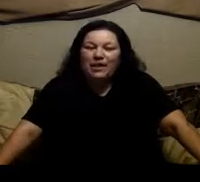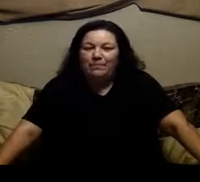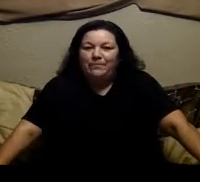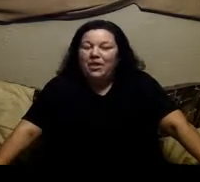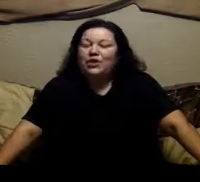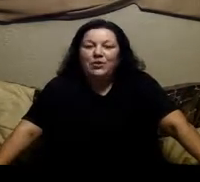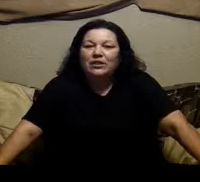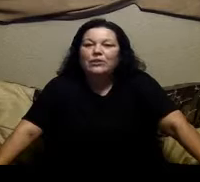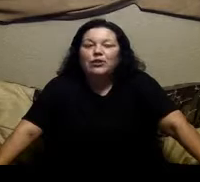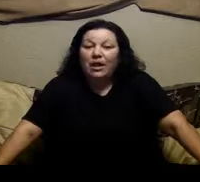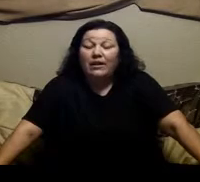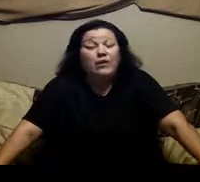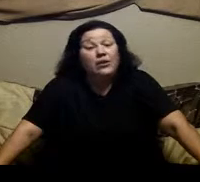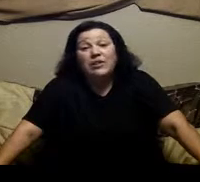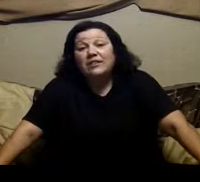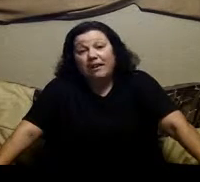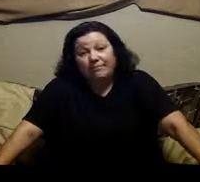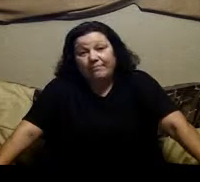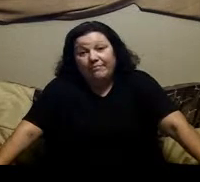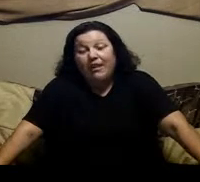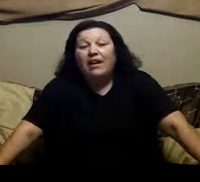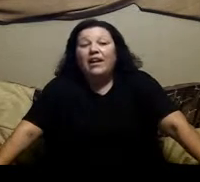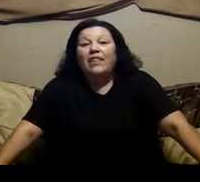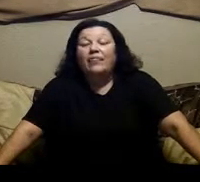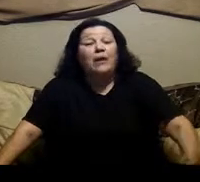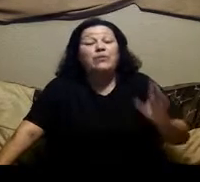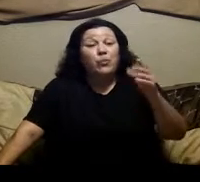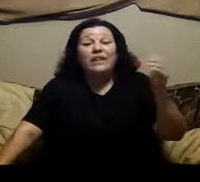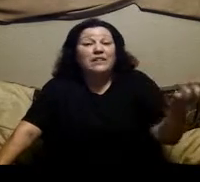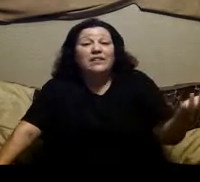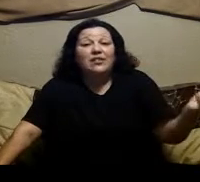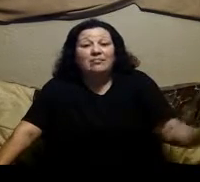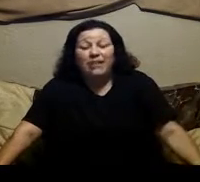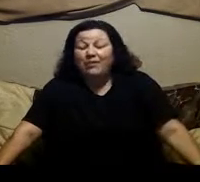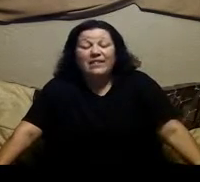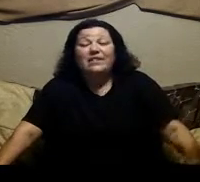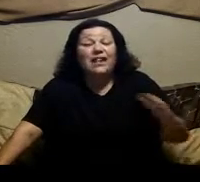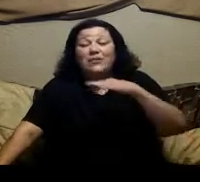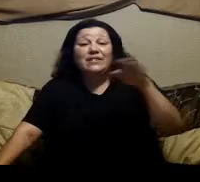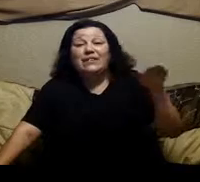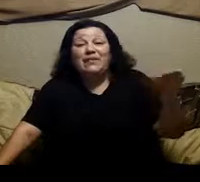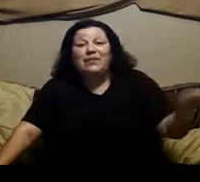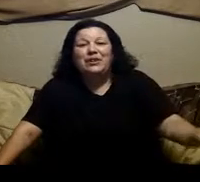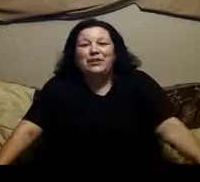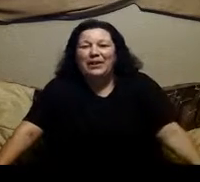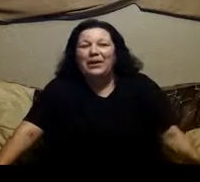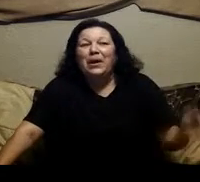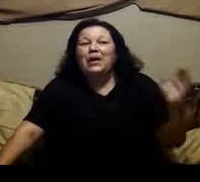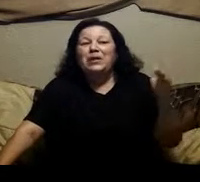time you're going to lose your lung and you're going to die that was what i needed to hear that was it ever since that day i've never you